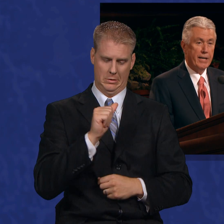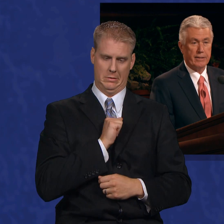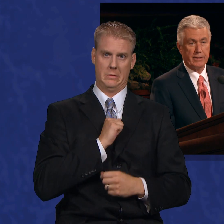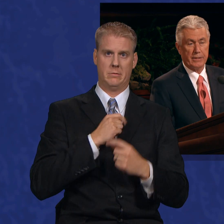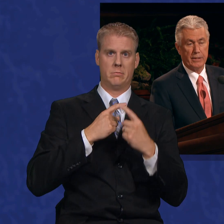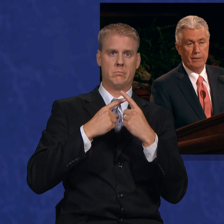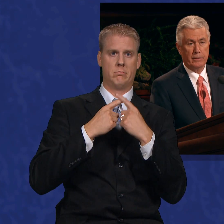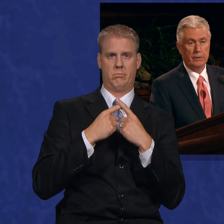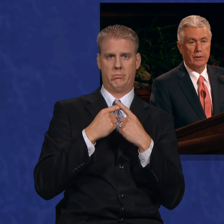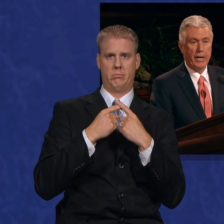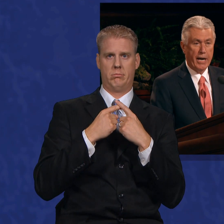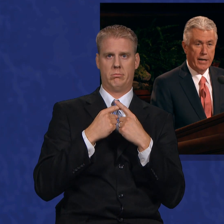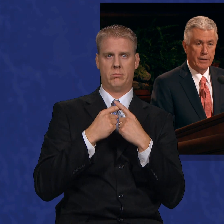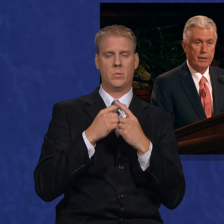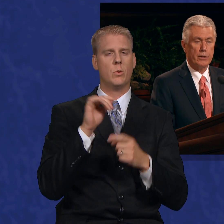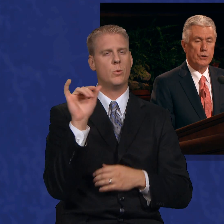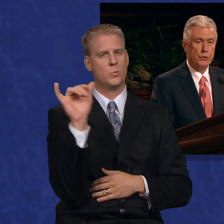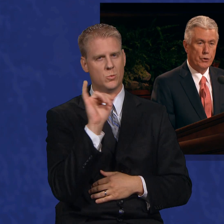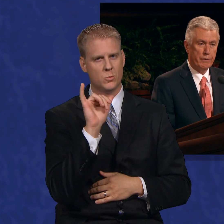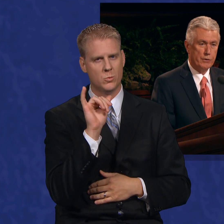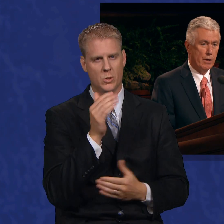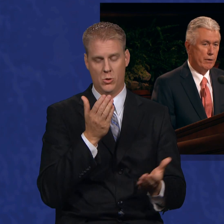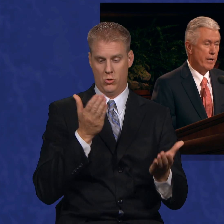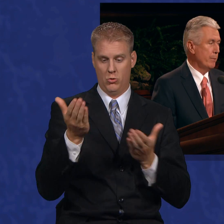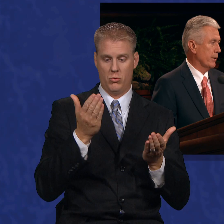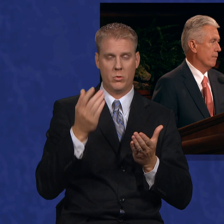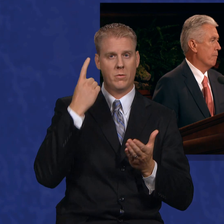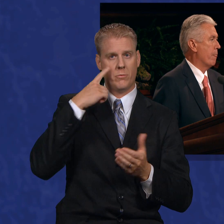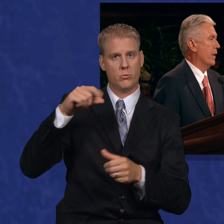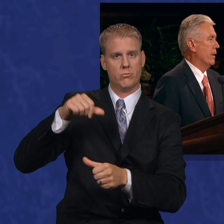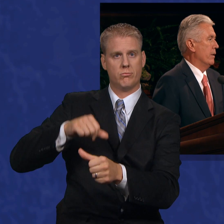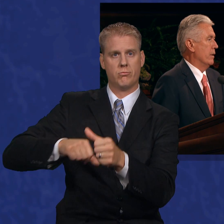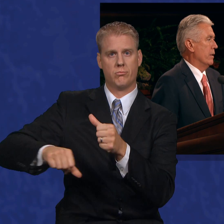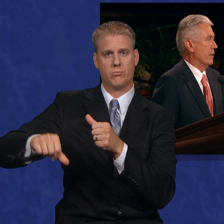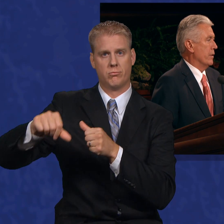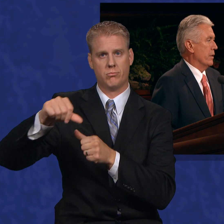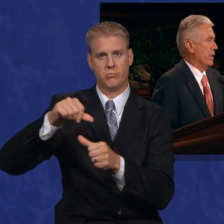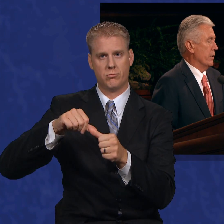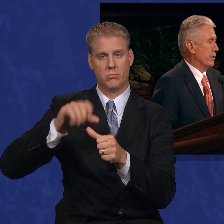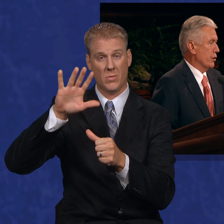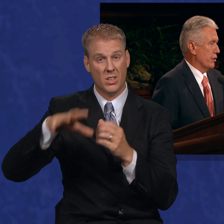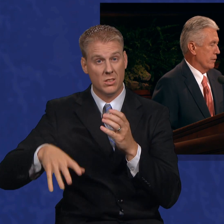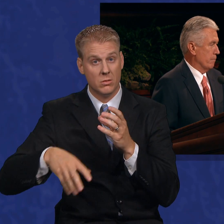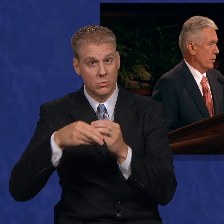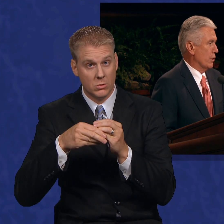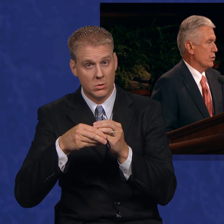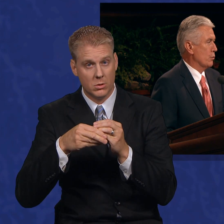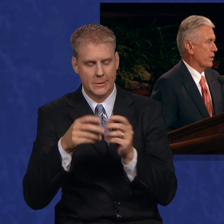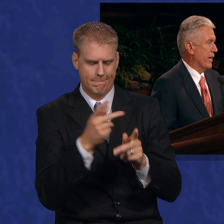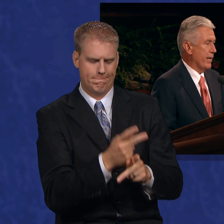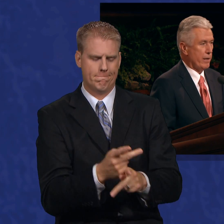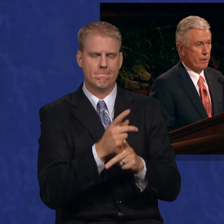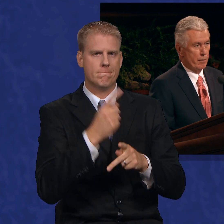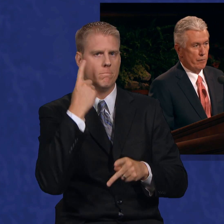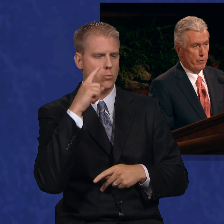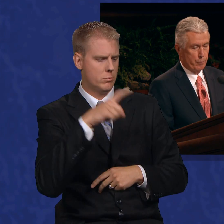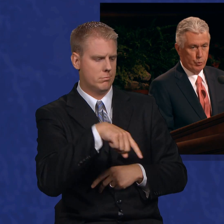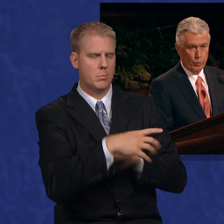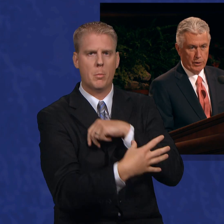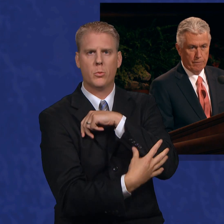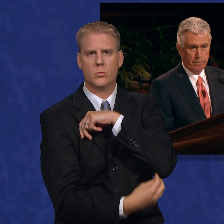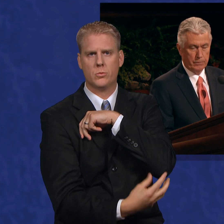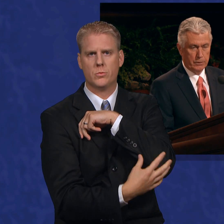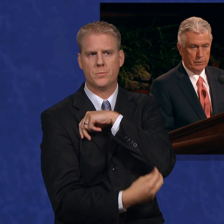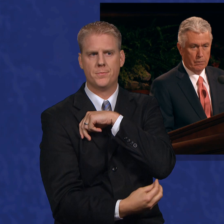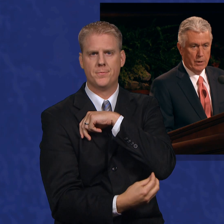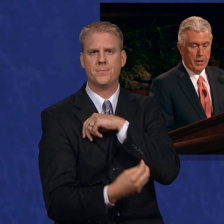-reliance and service to our neighbor, in addition to care for the